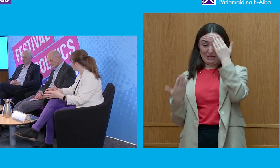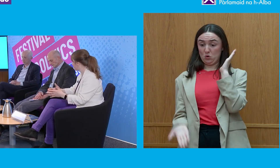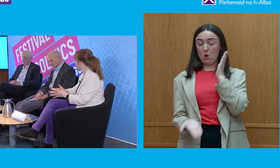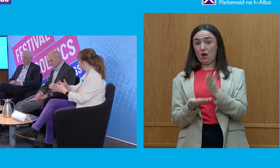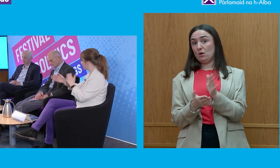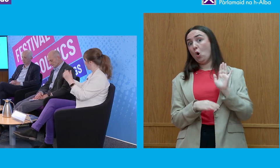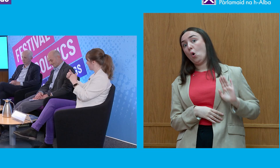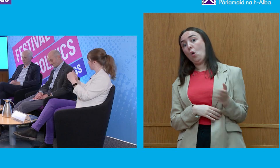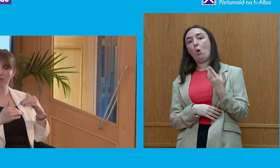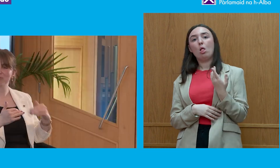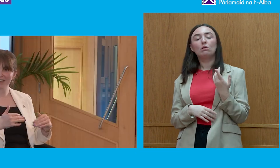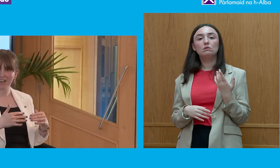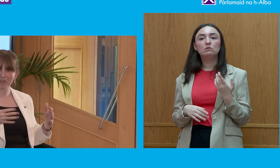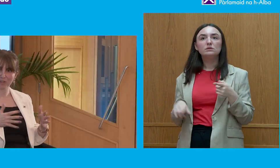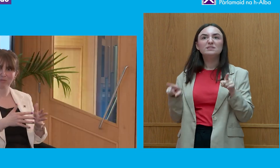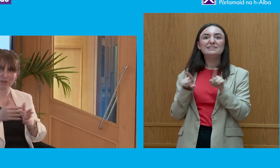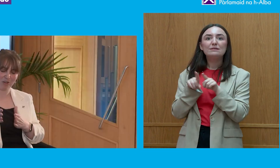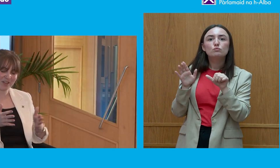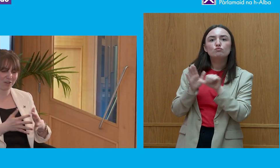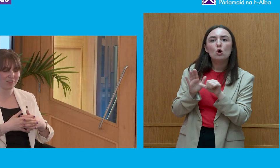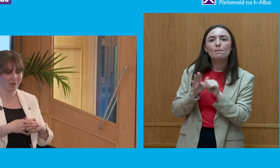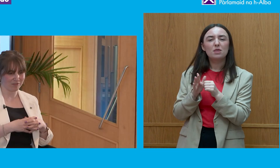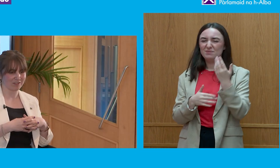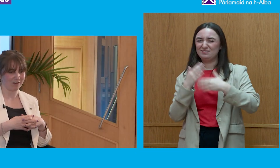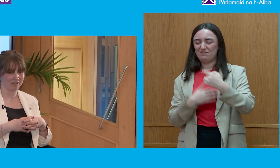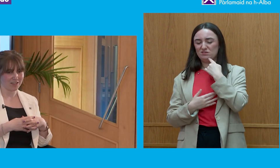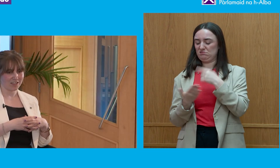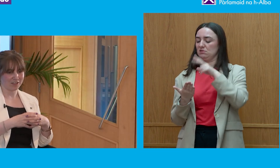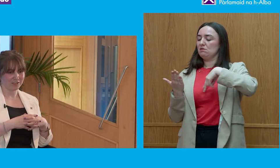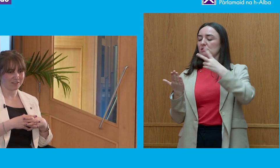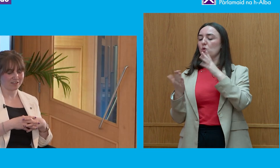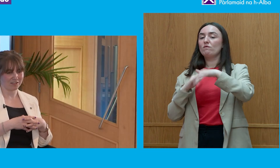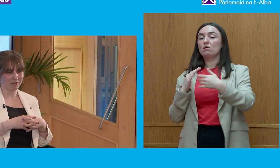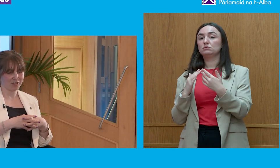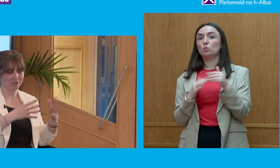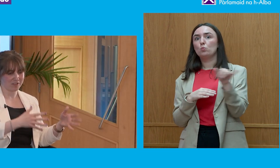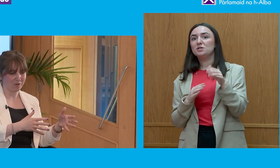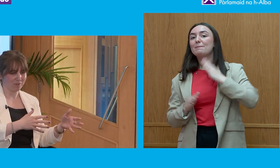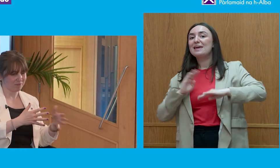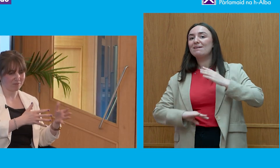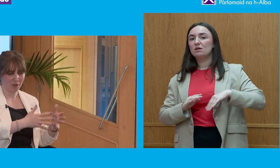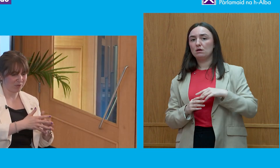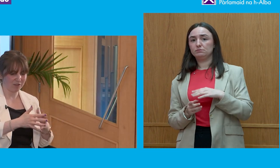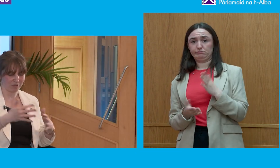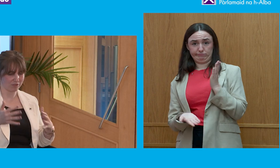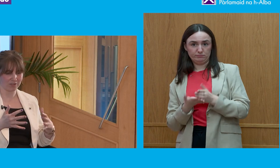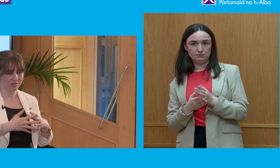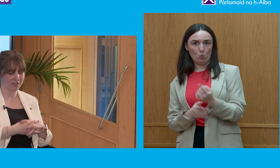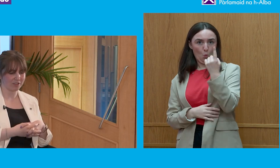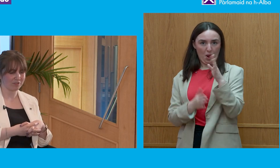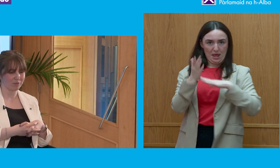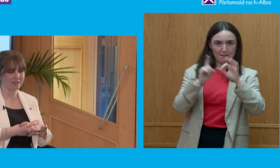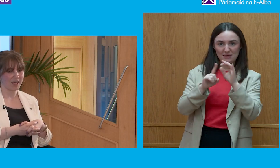to the same case. There was no breakdown on how many of these behaviors are directed to the same MP or